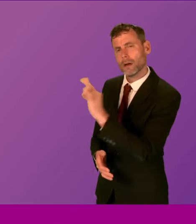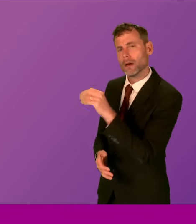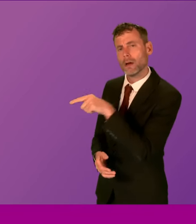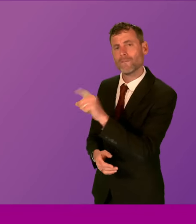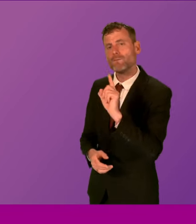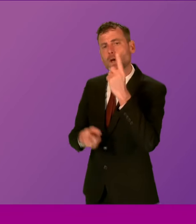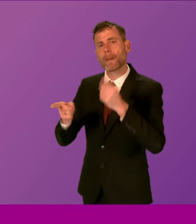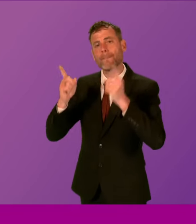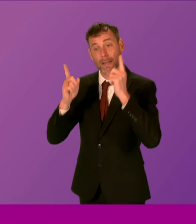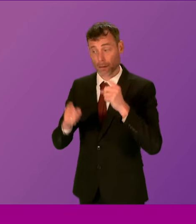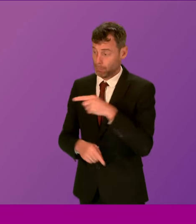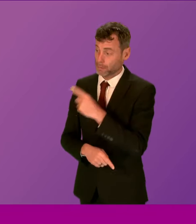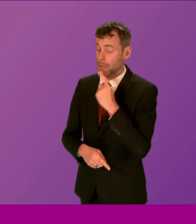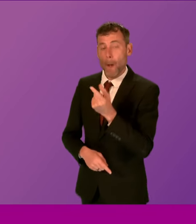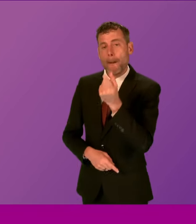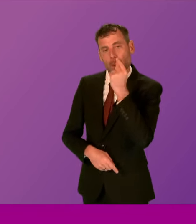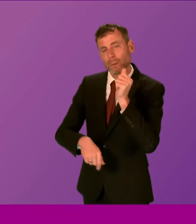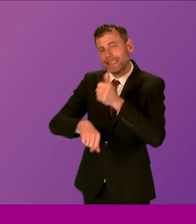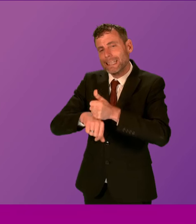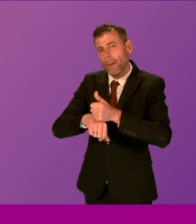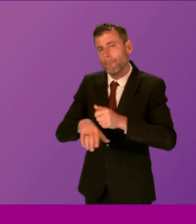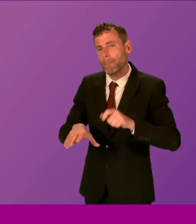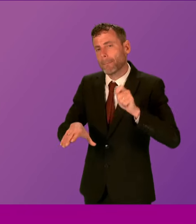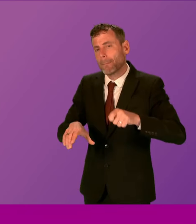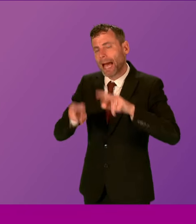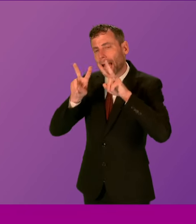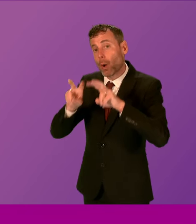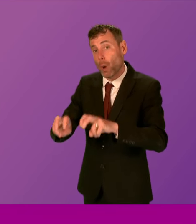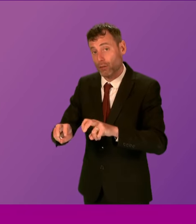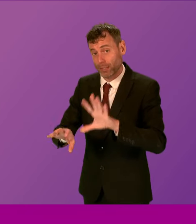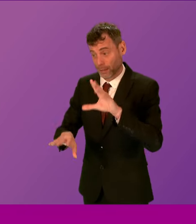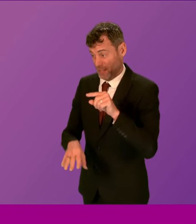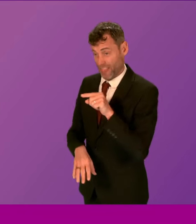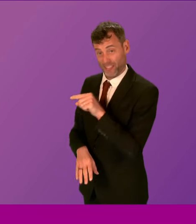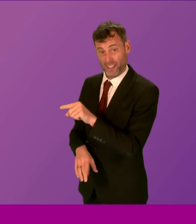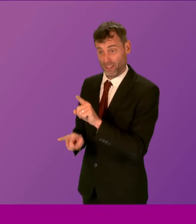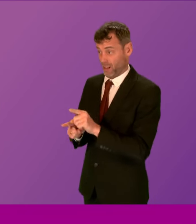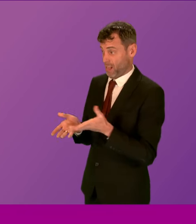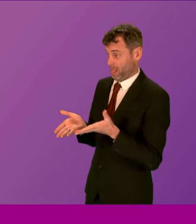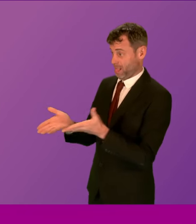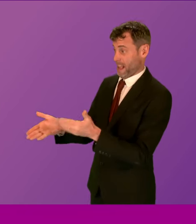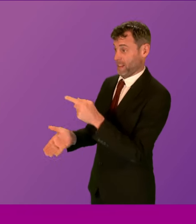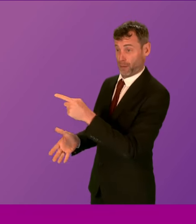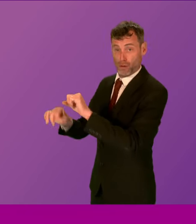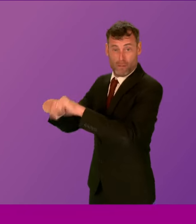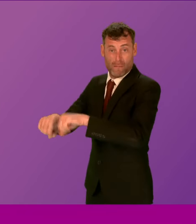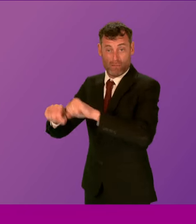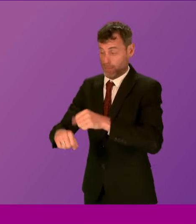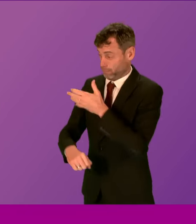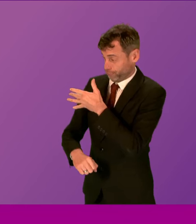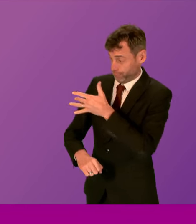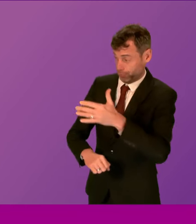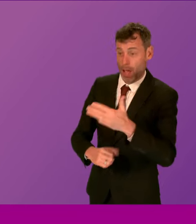This injustice has spanned 19 years and in that time we have had five Lord Advocates